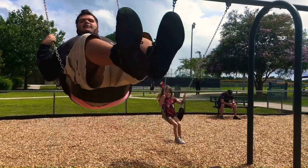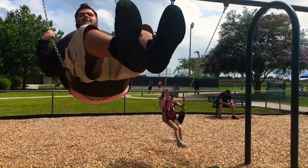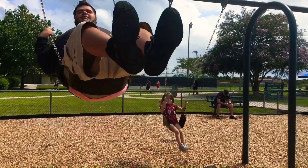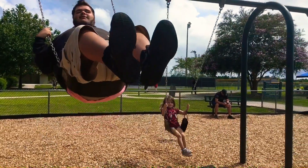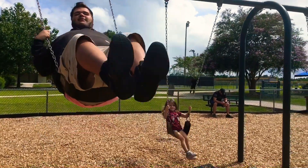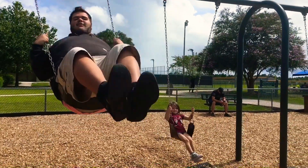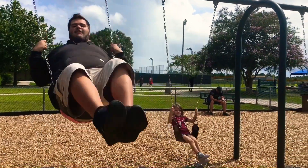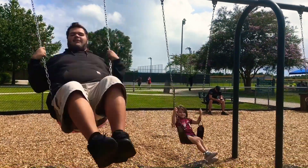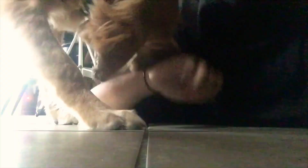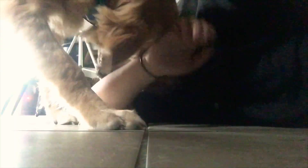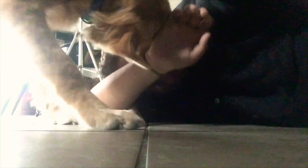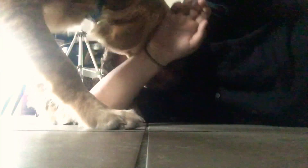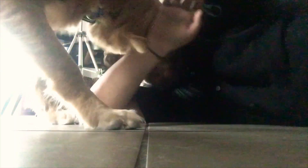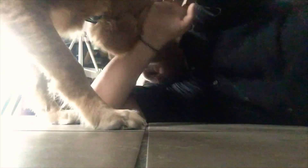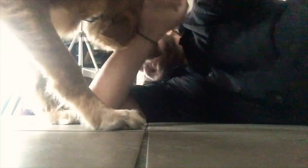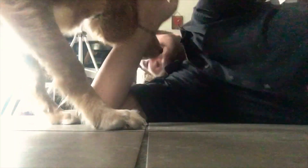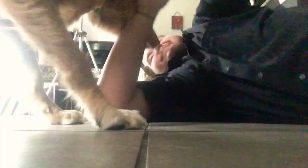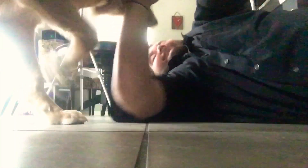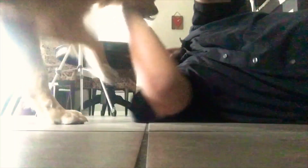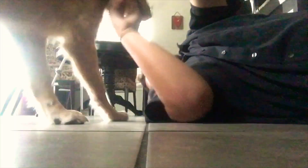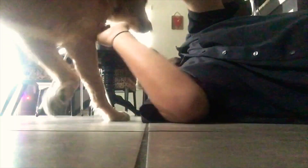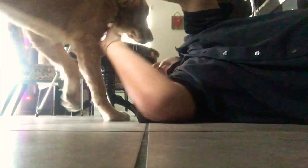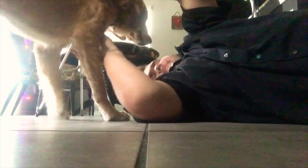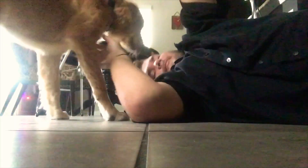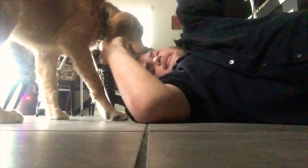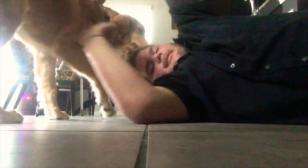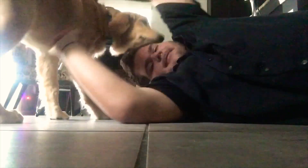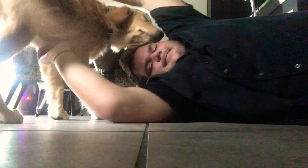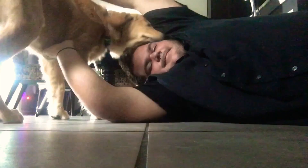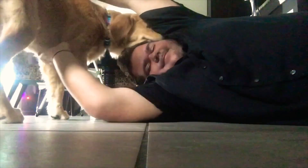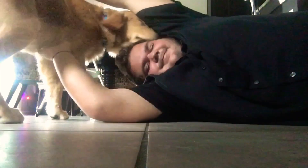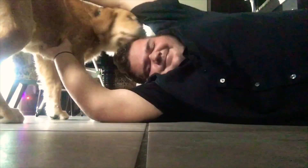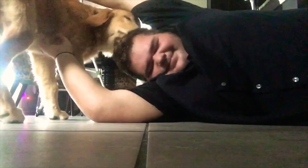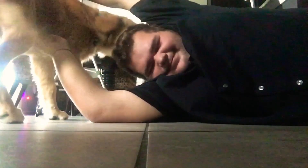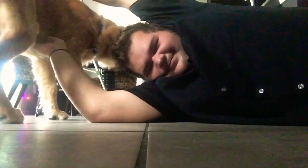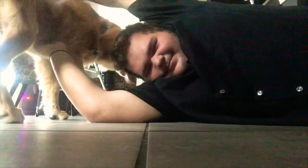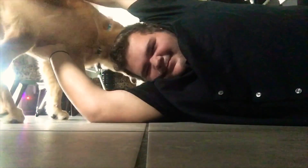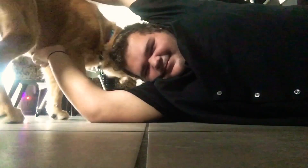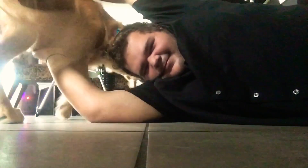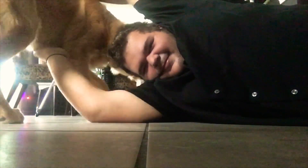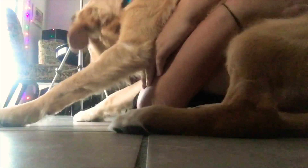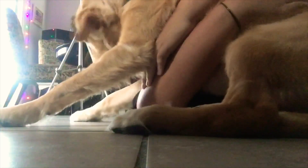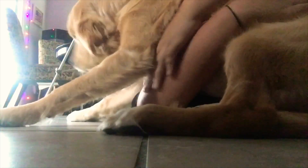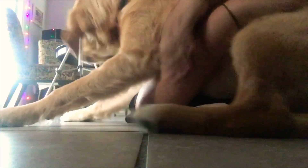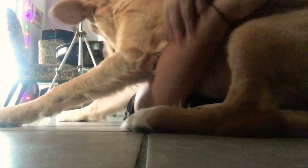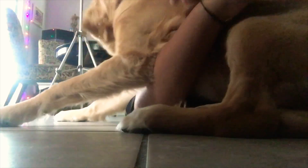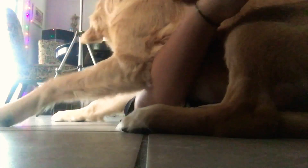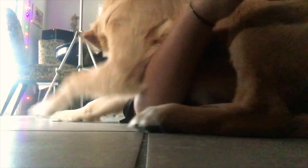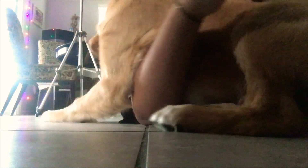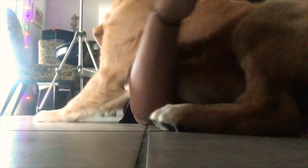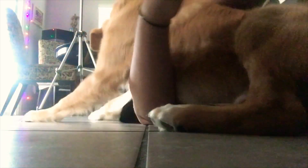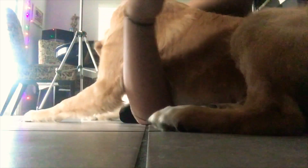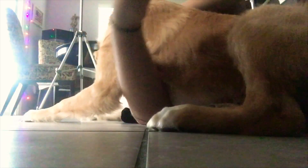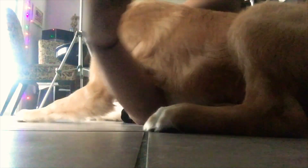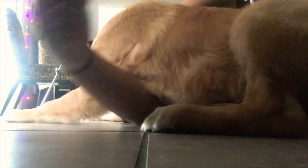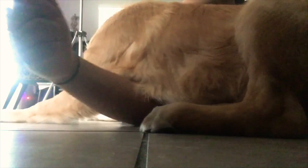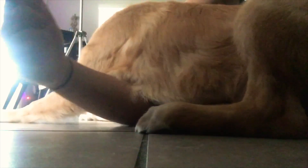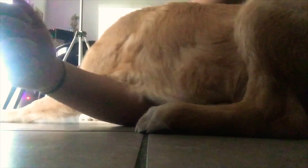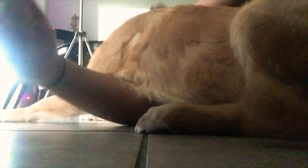Yeah Yeah Love will keep you up tonight Tell me how do you Oh